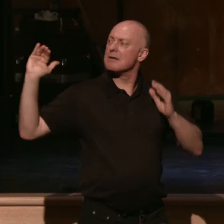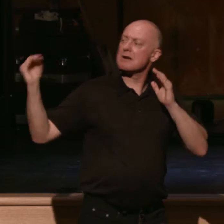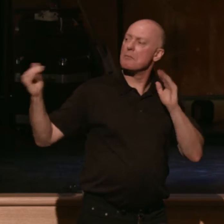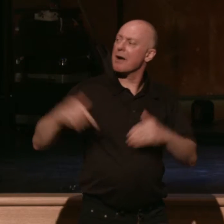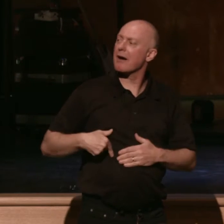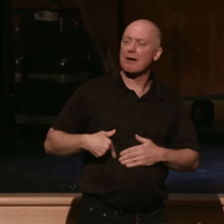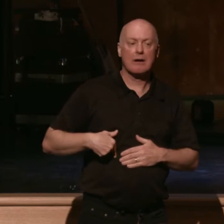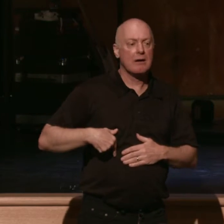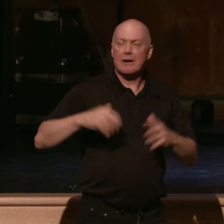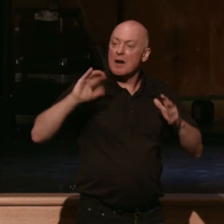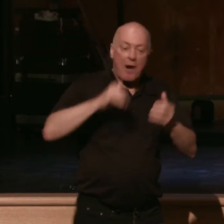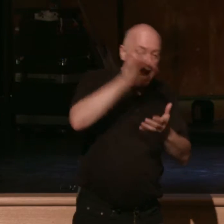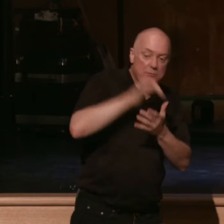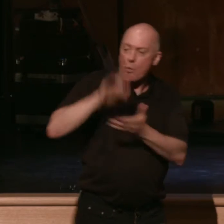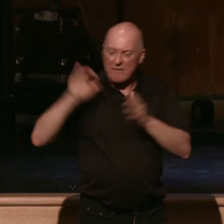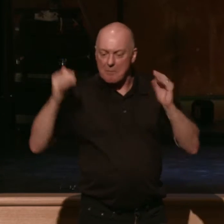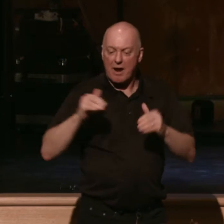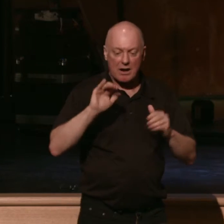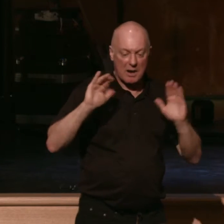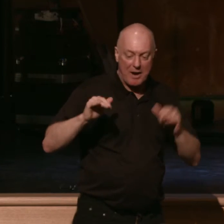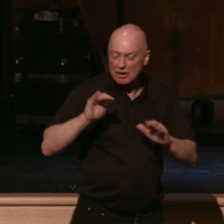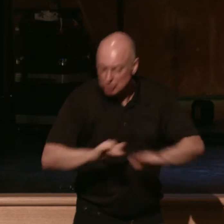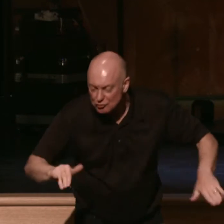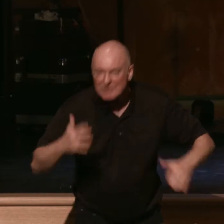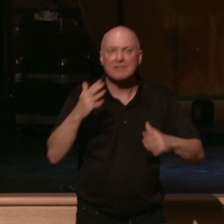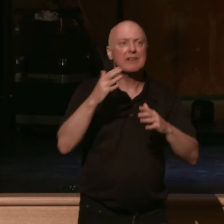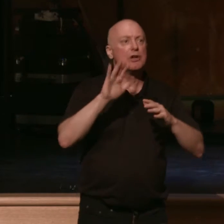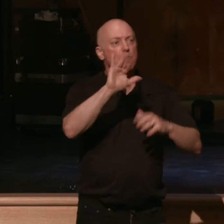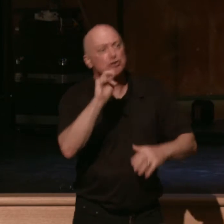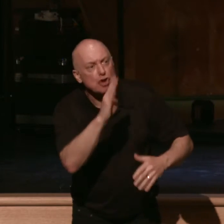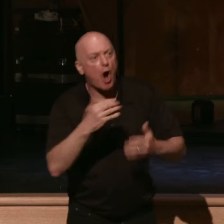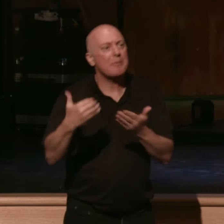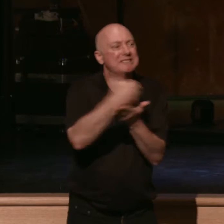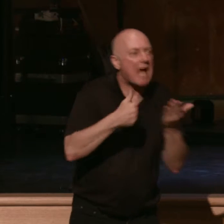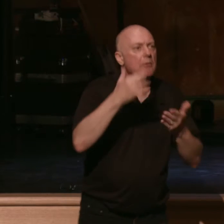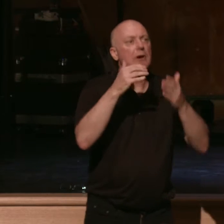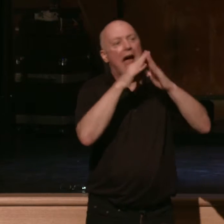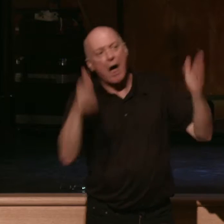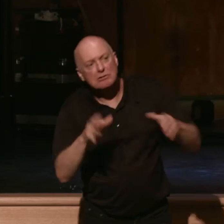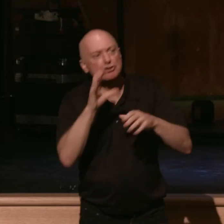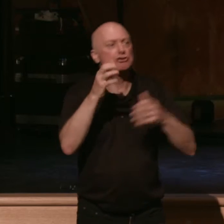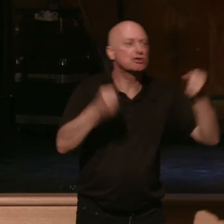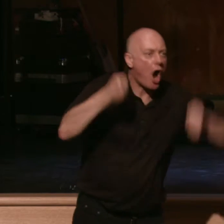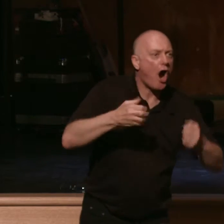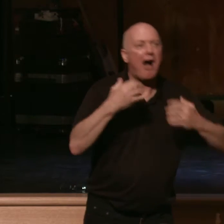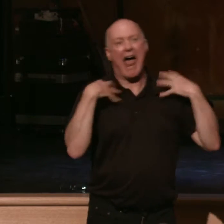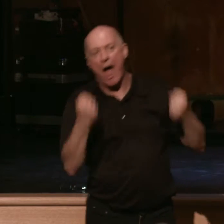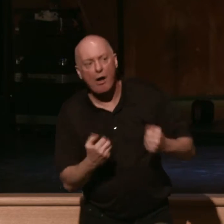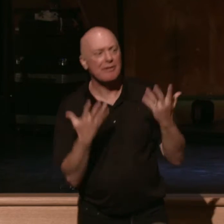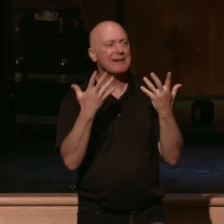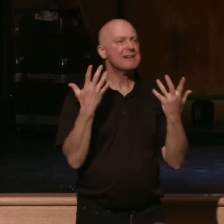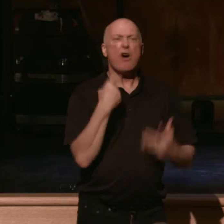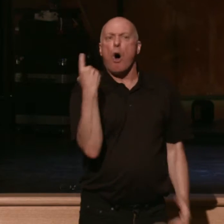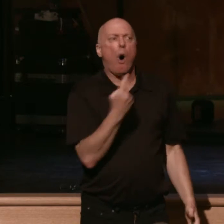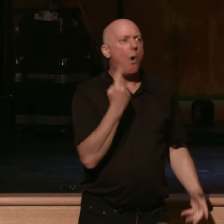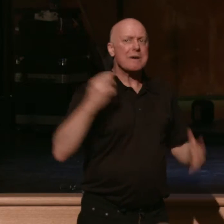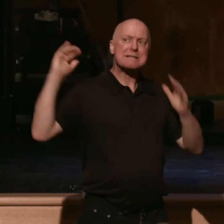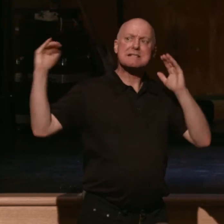spouse, to compare your kids, to compare your job, your salary, your house, your car, your health, your continual desire to compare yourself is